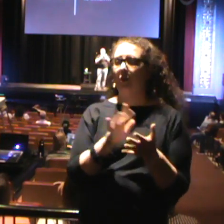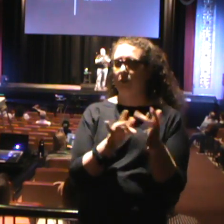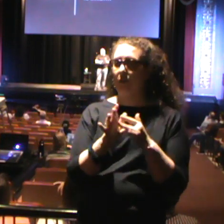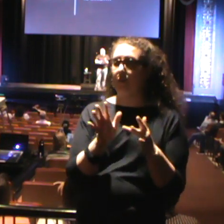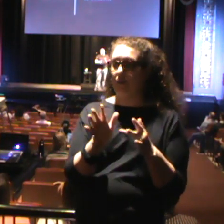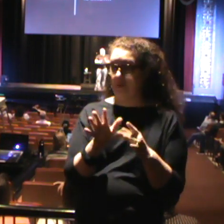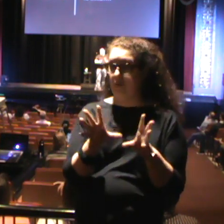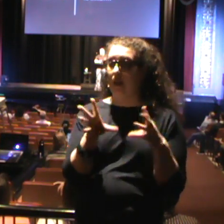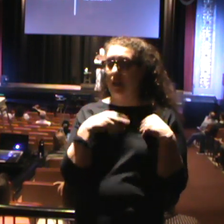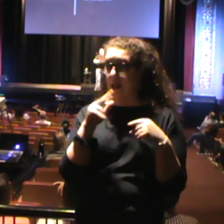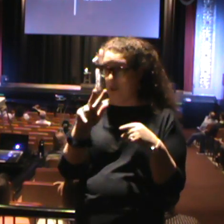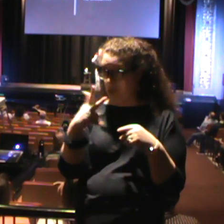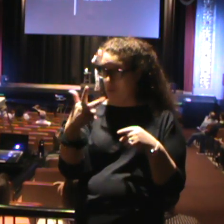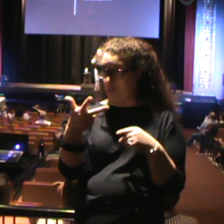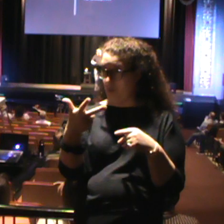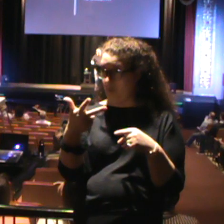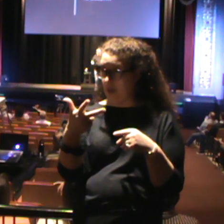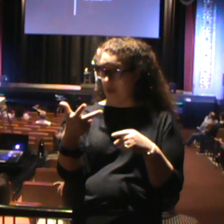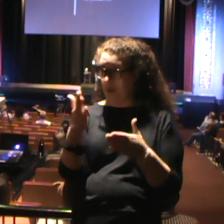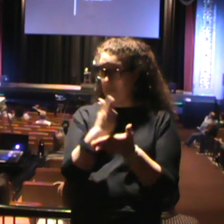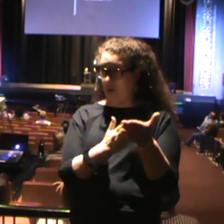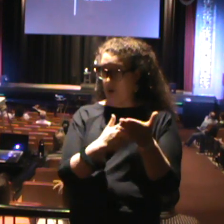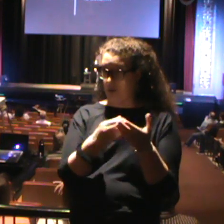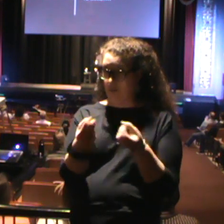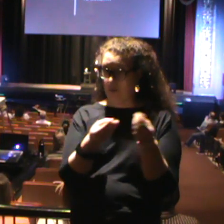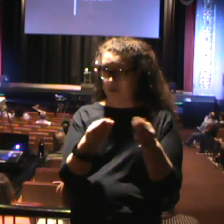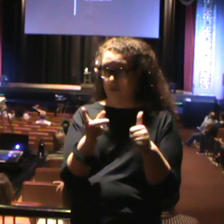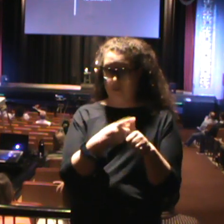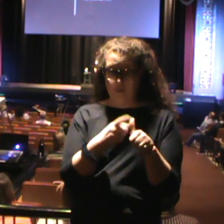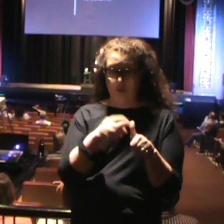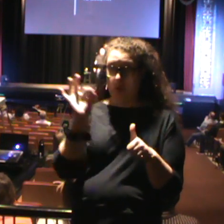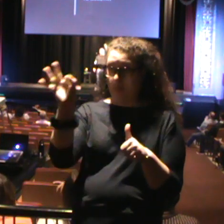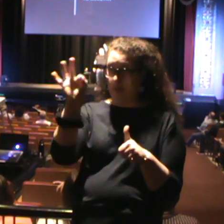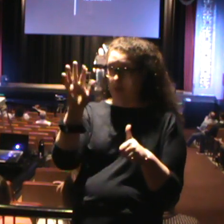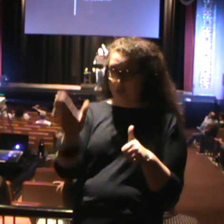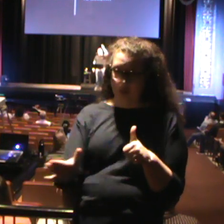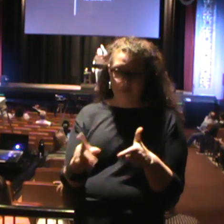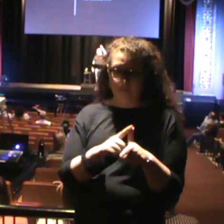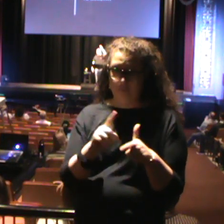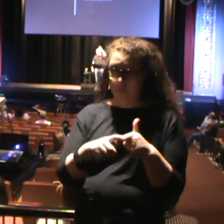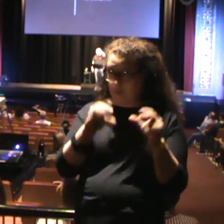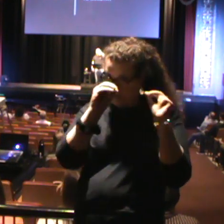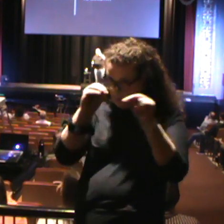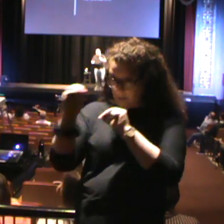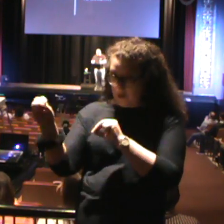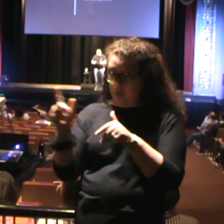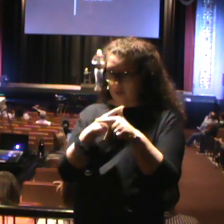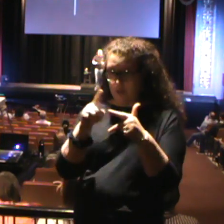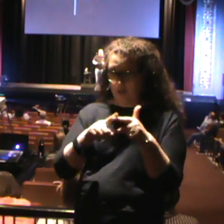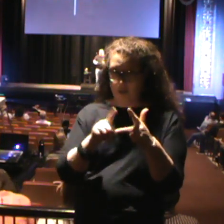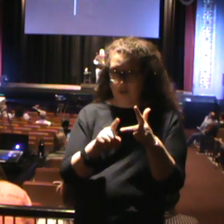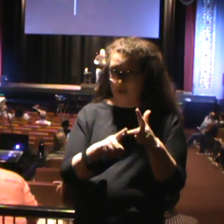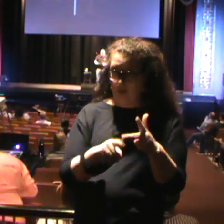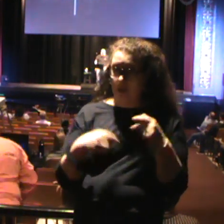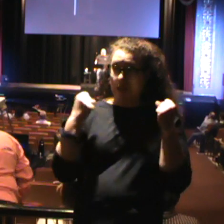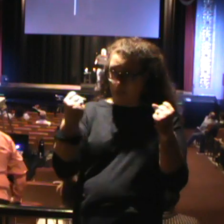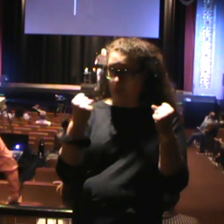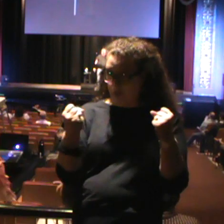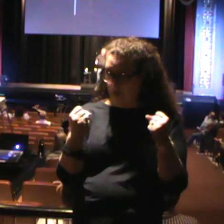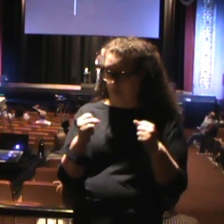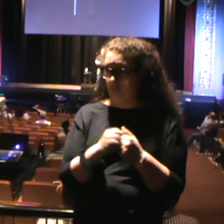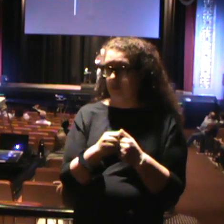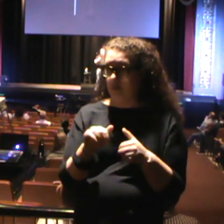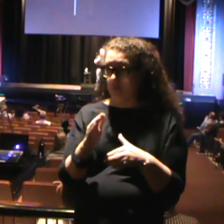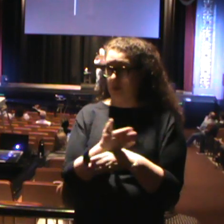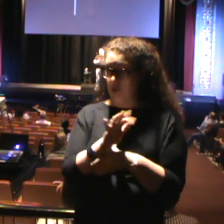to ministry. He had a ministry of preaching, he had a ministry of teaching, and he had a ministry of healing. And I want to share that right now with you.